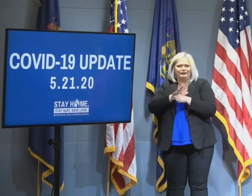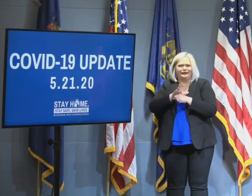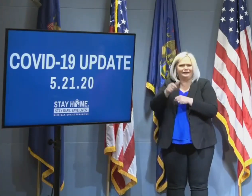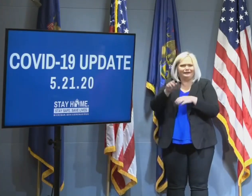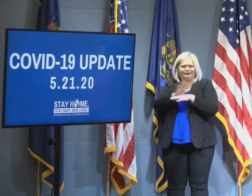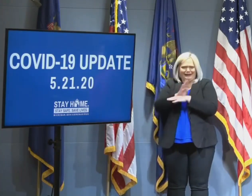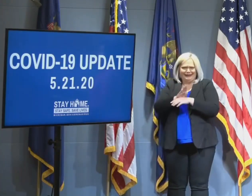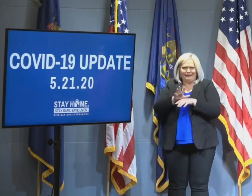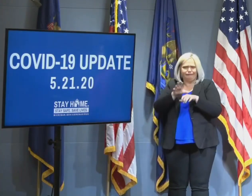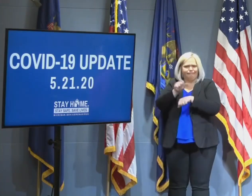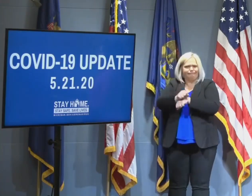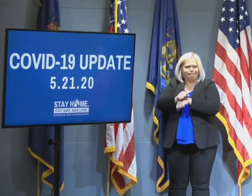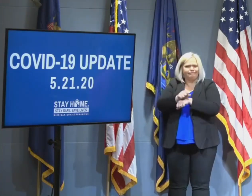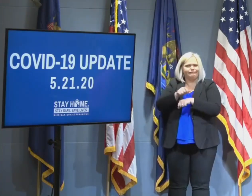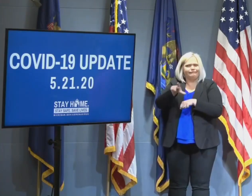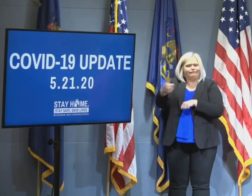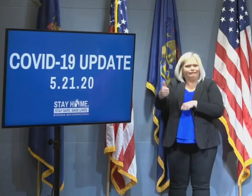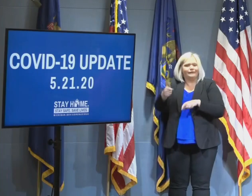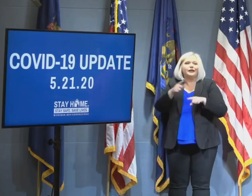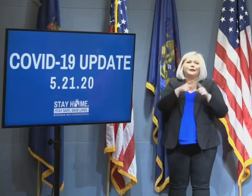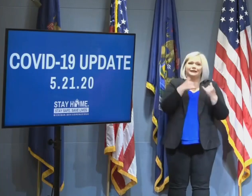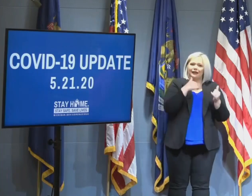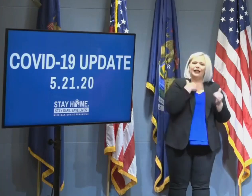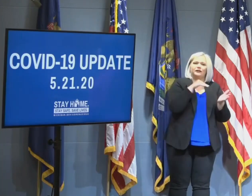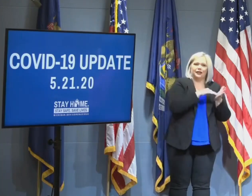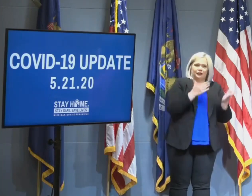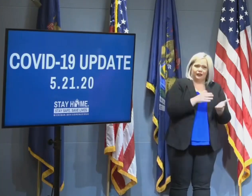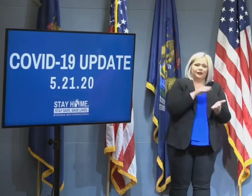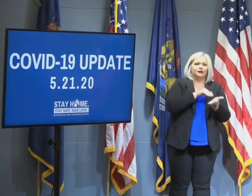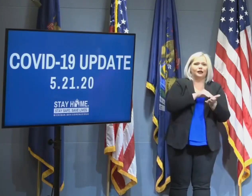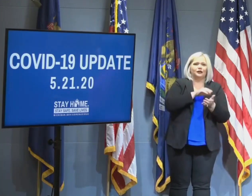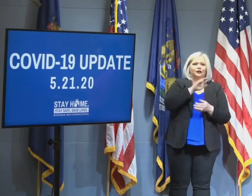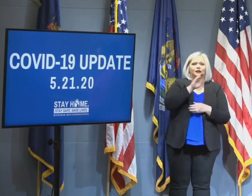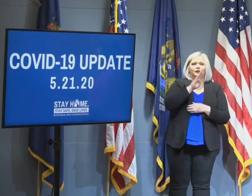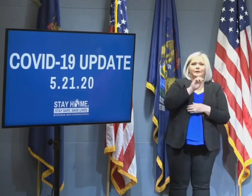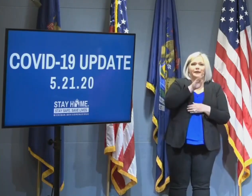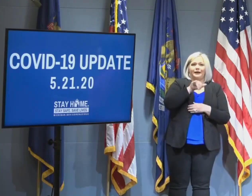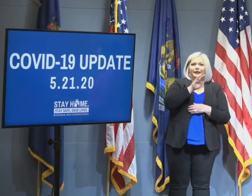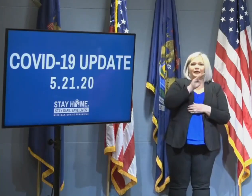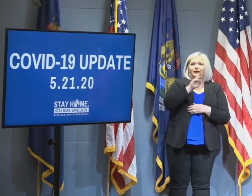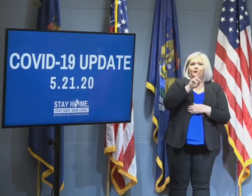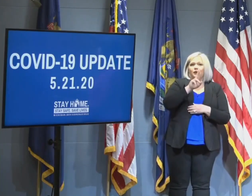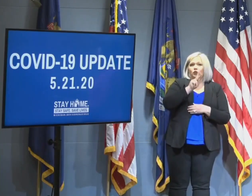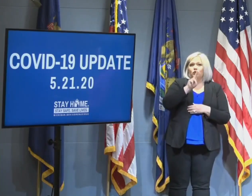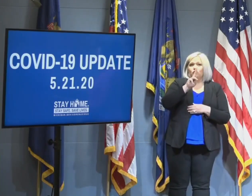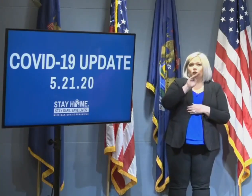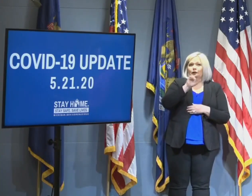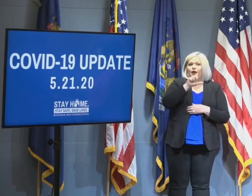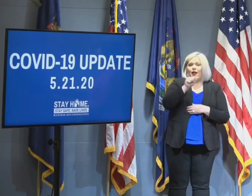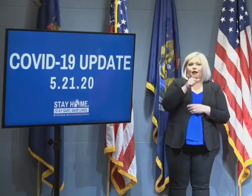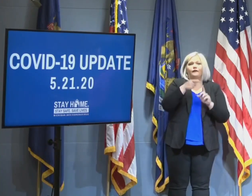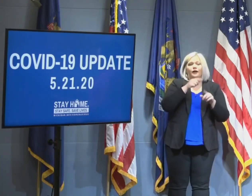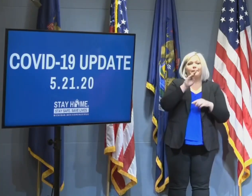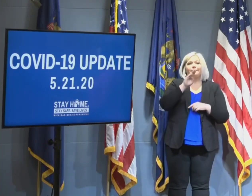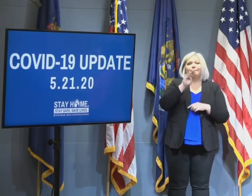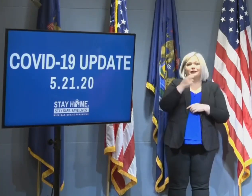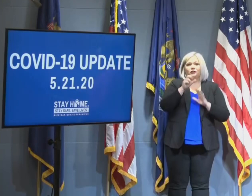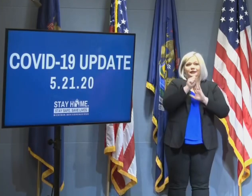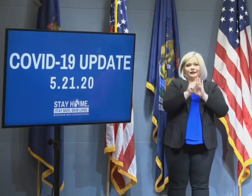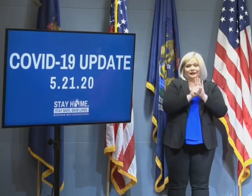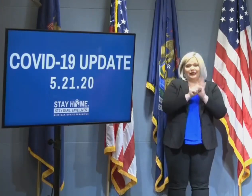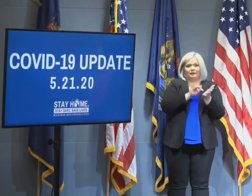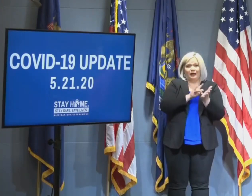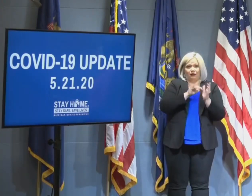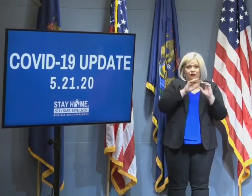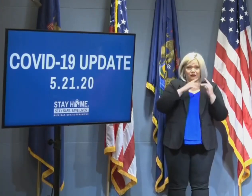am still accompanied by a medical professional, Dr. Bobby McCamola from the Michigan State Medical Society, Doug North,